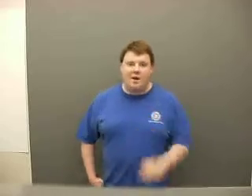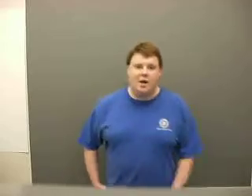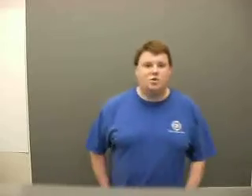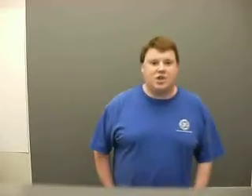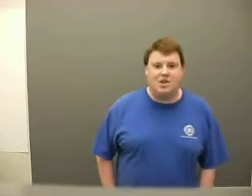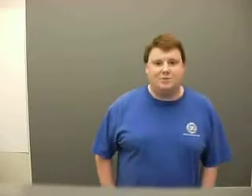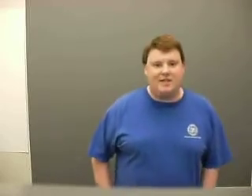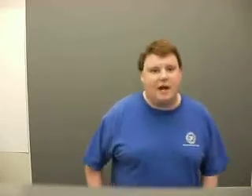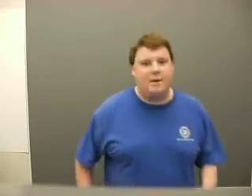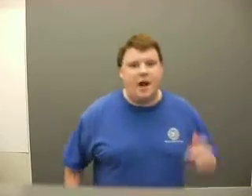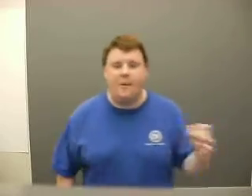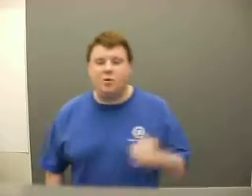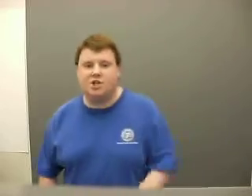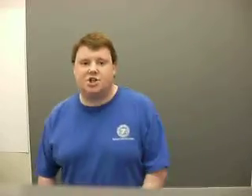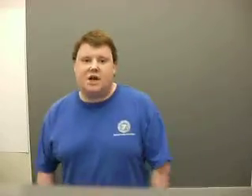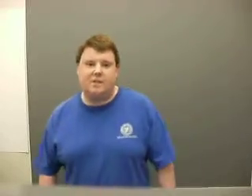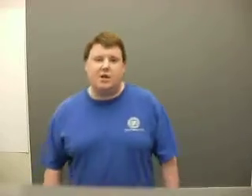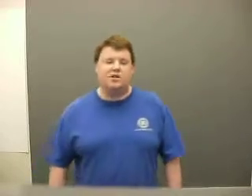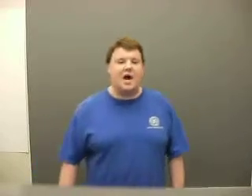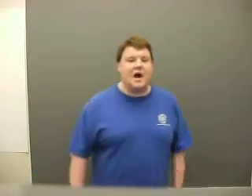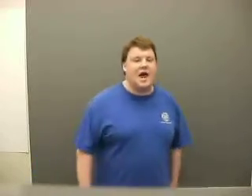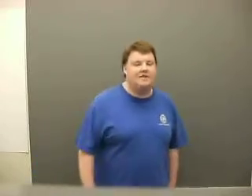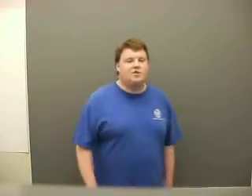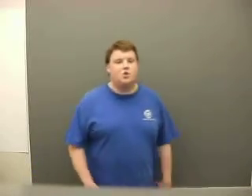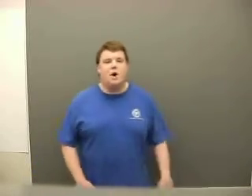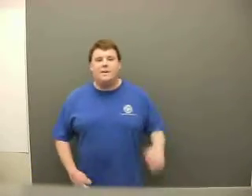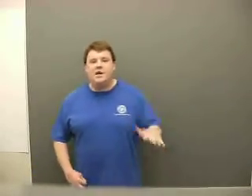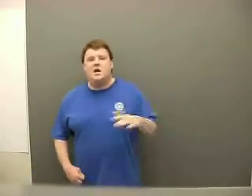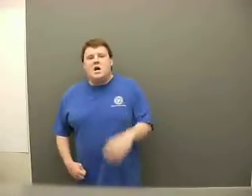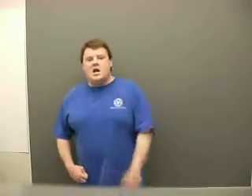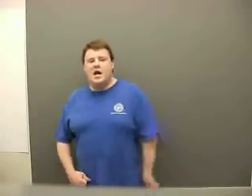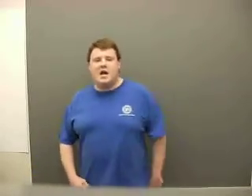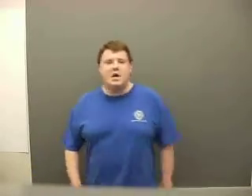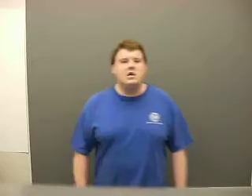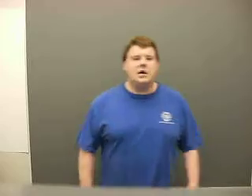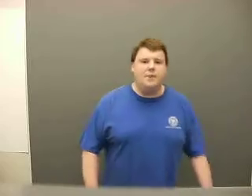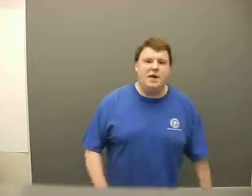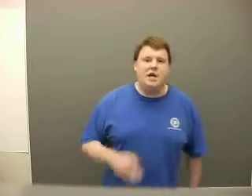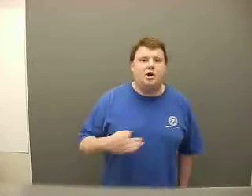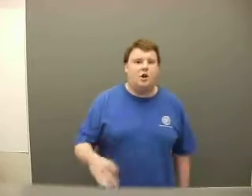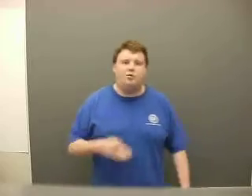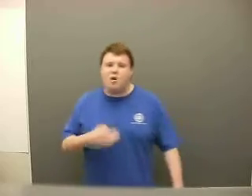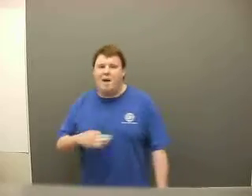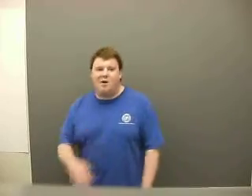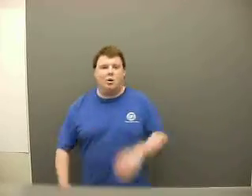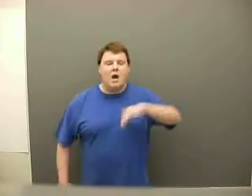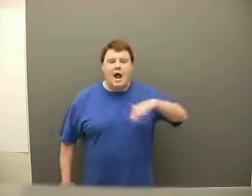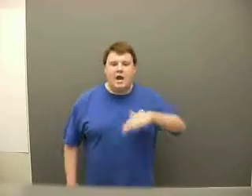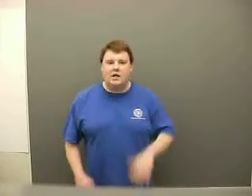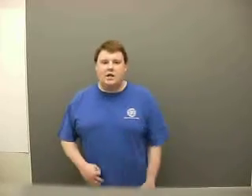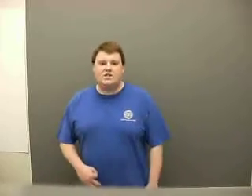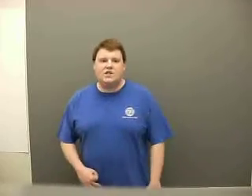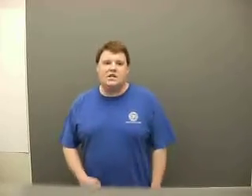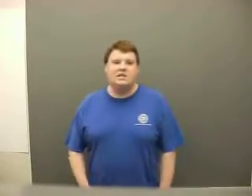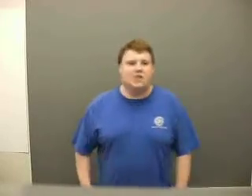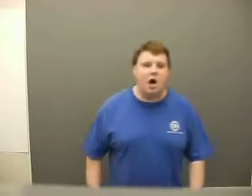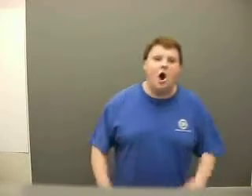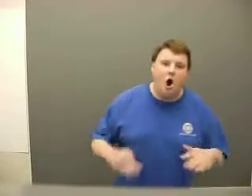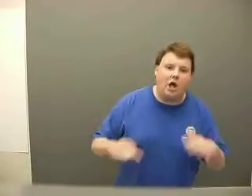knows that this is my time. I'm always gonna shine because I have to be here to be a good role model. And this is a hockey.